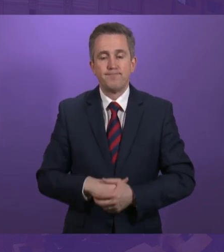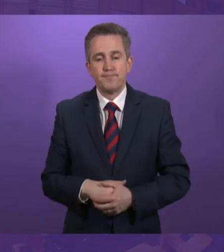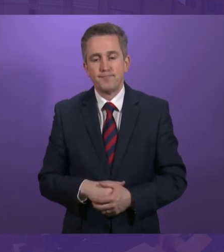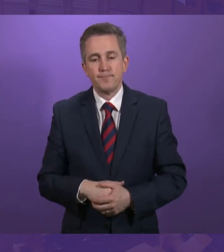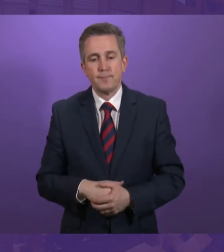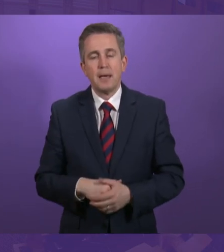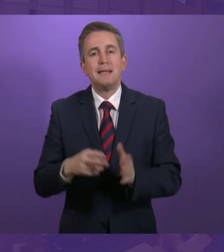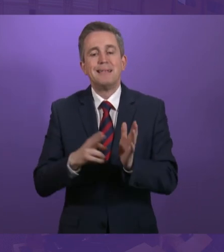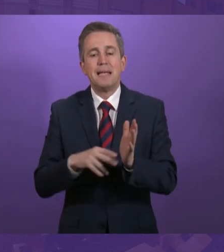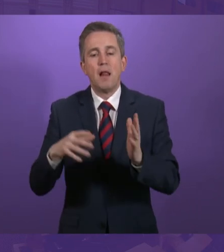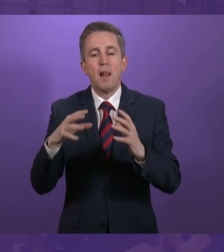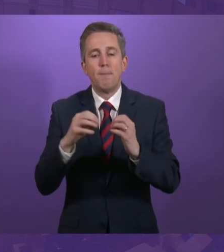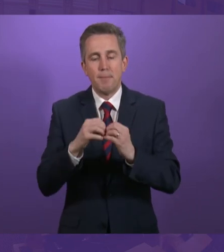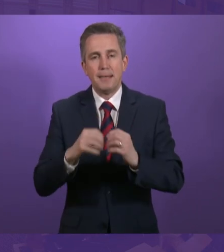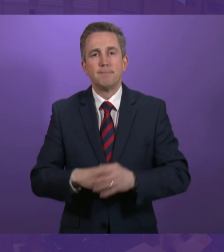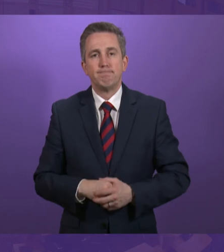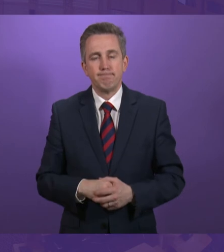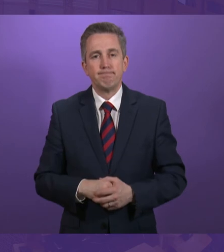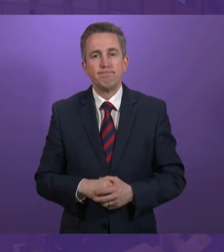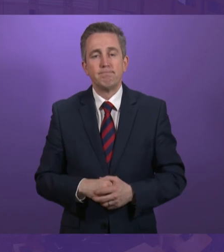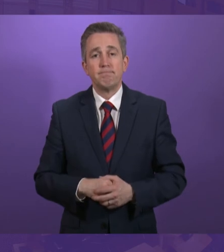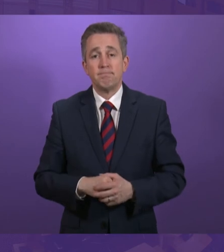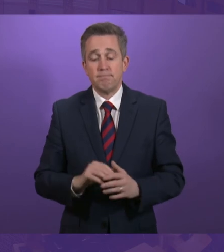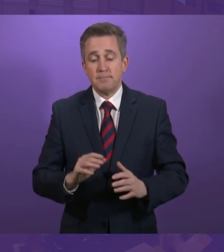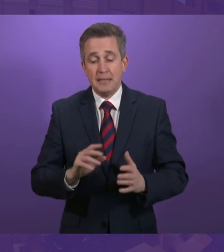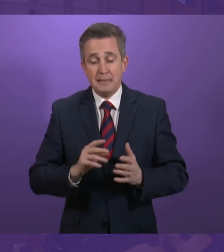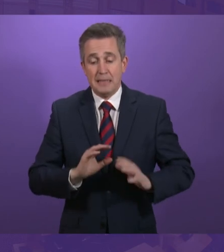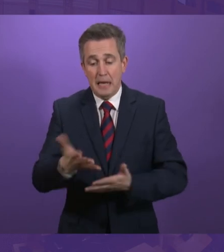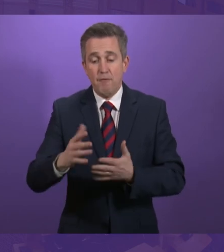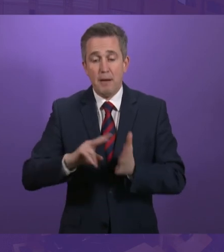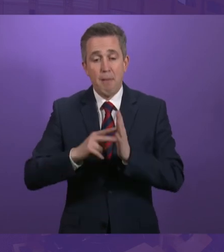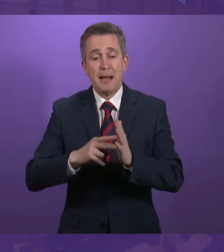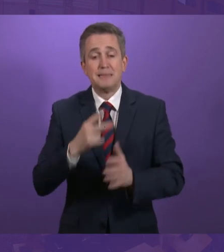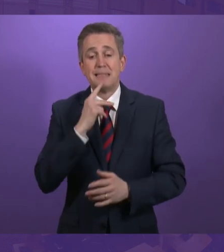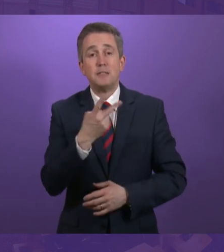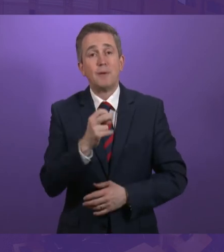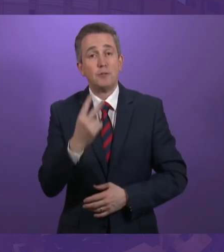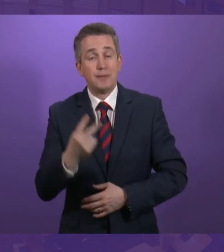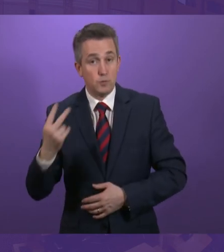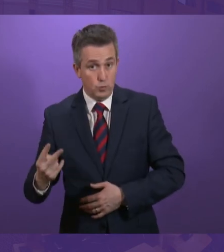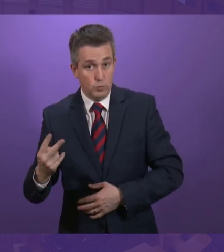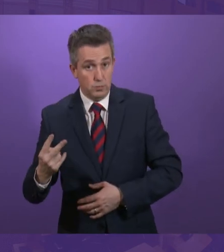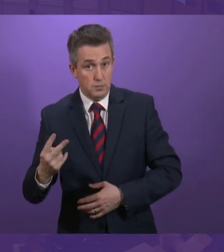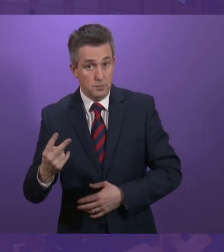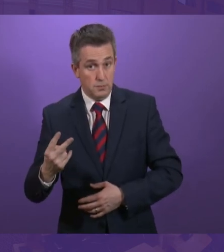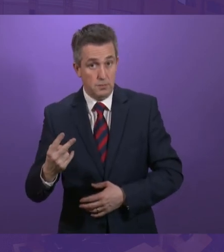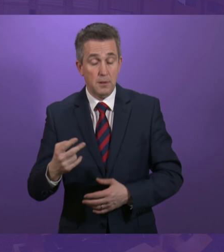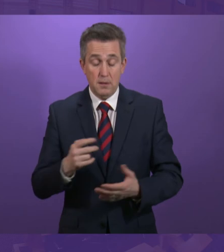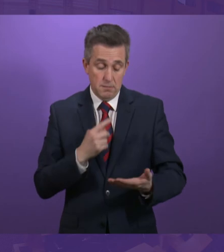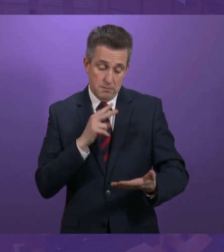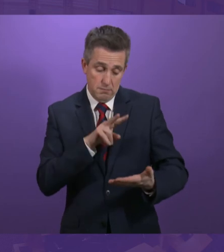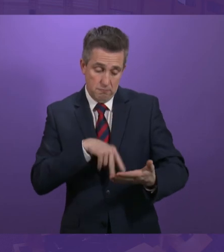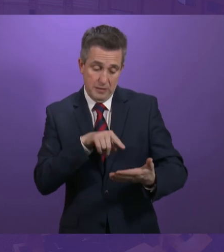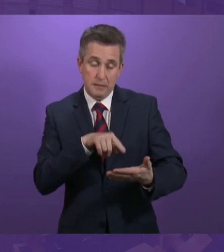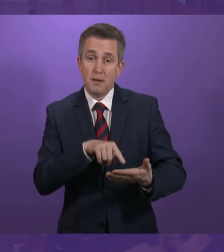The Government's Child Poverty Delivery Plan to 2022 specifically says, within the first delivery plan, that we are absolutely committed